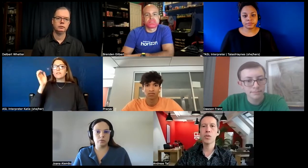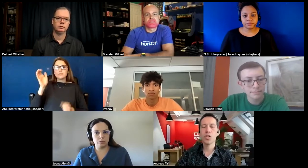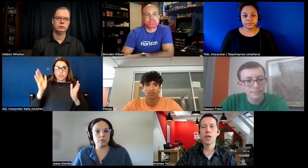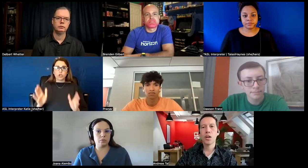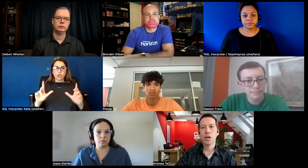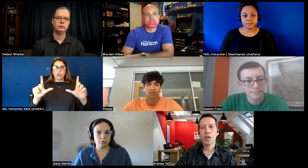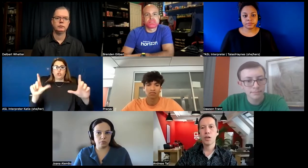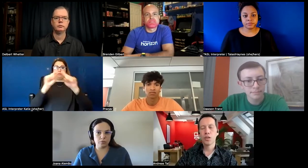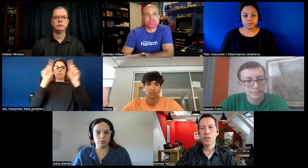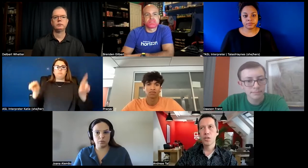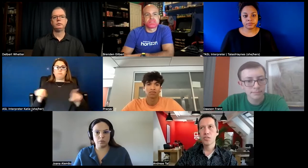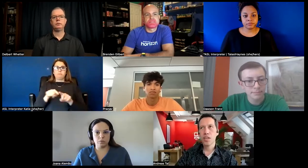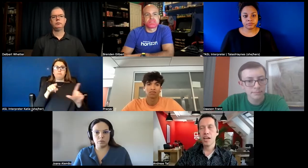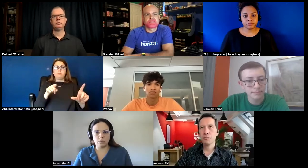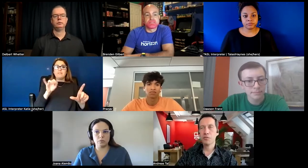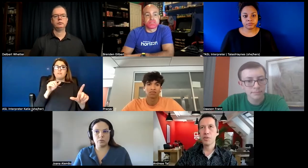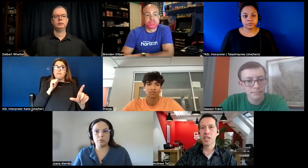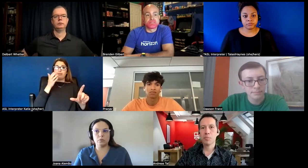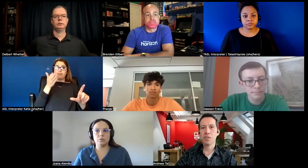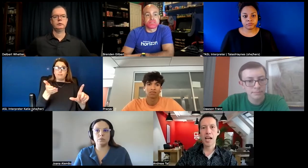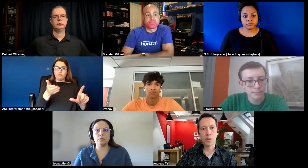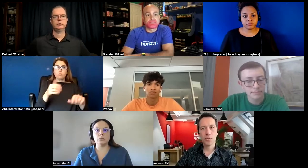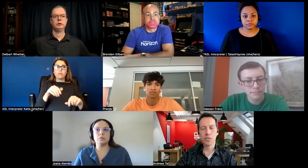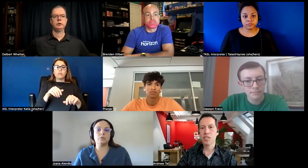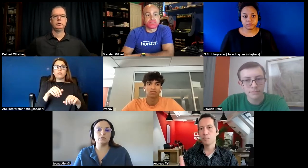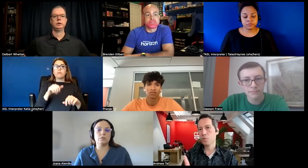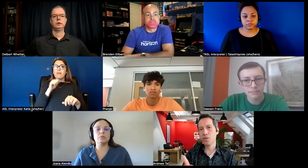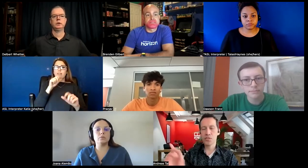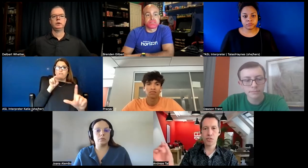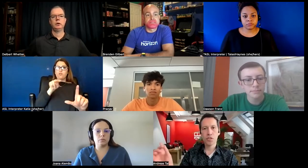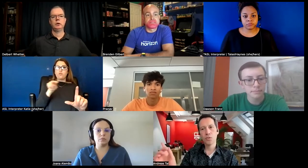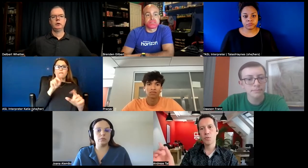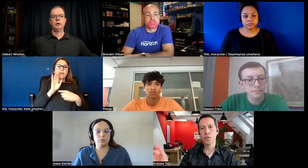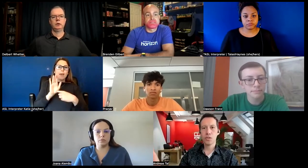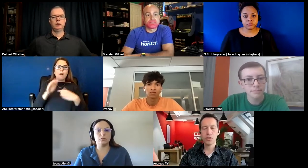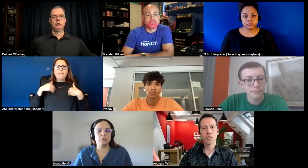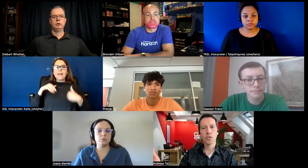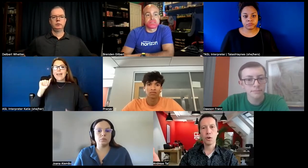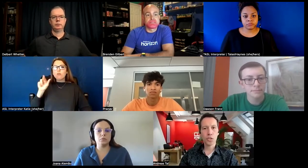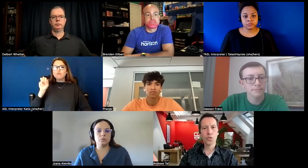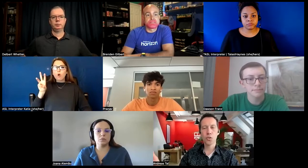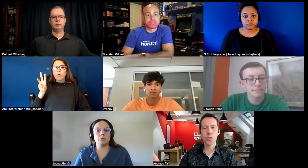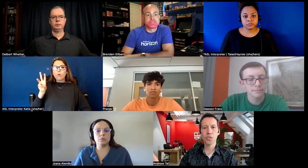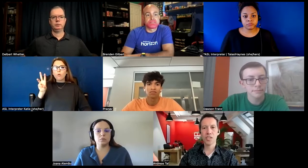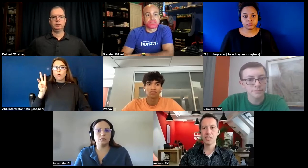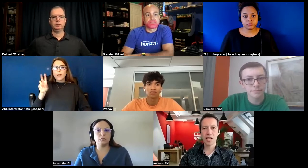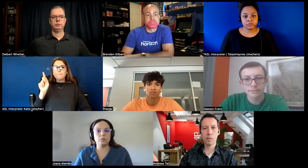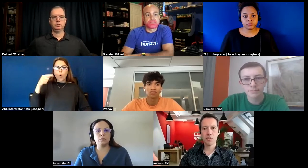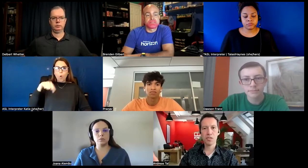uh there have been for example arrows that points to a audio source that is captioned